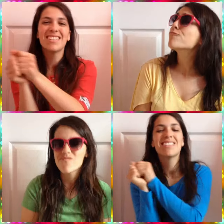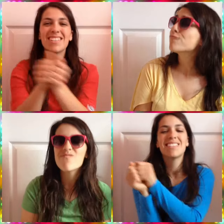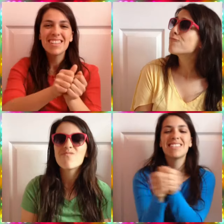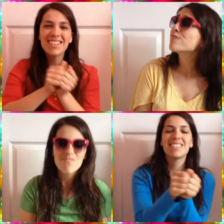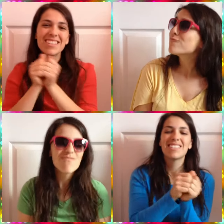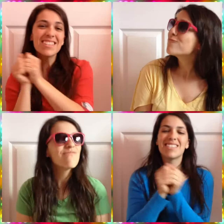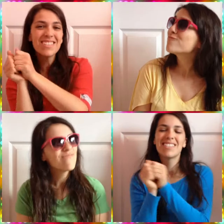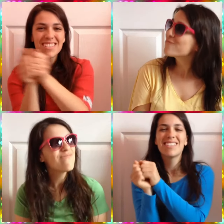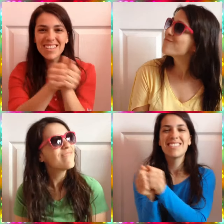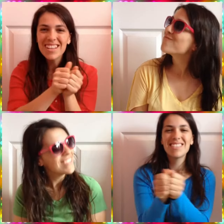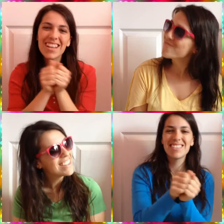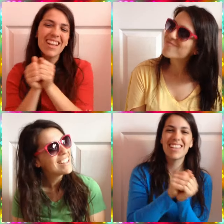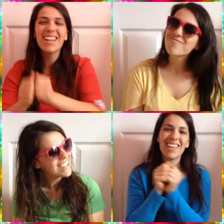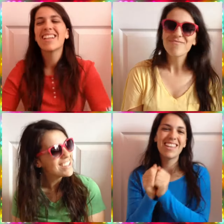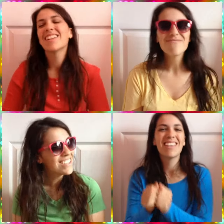stick together